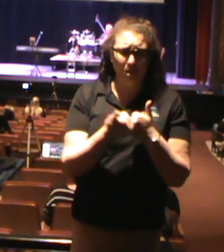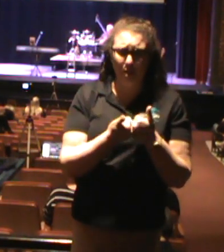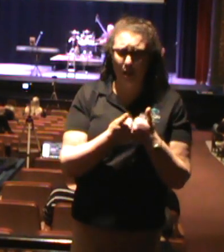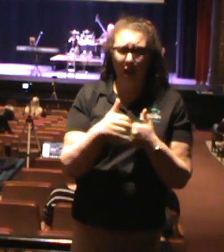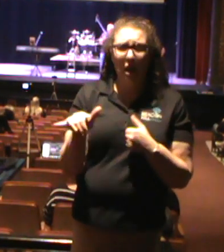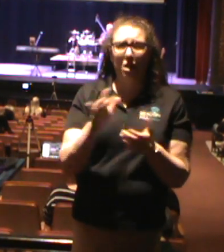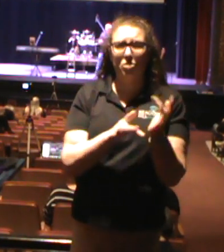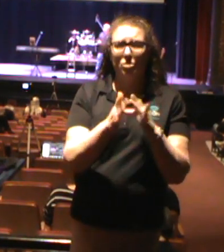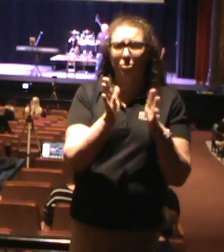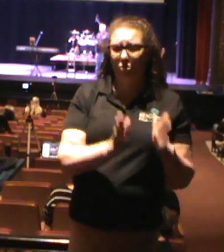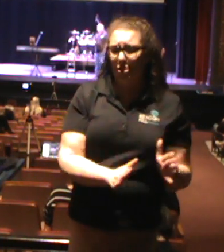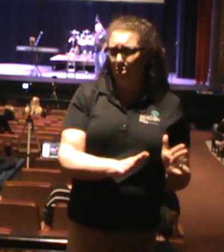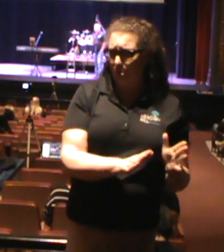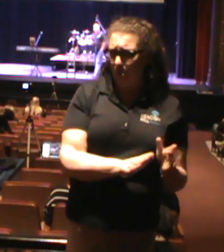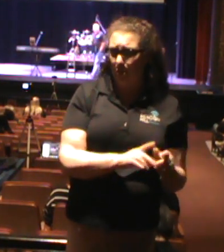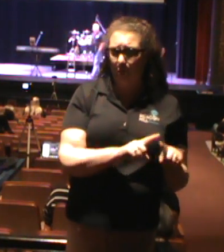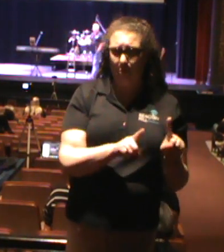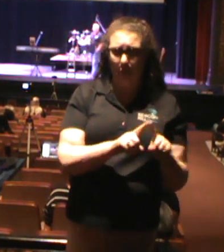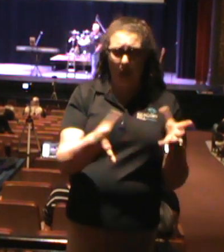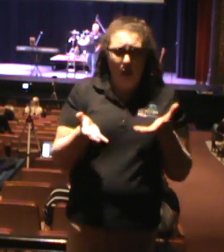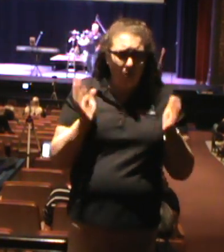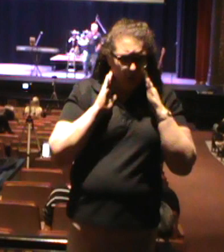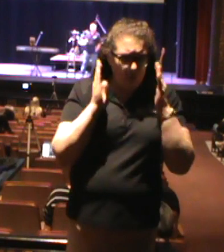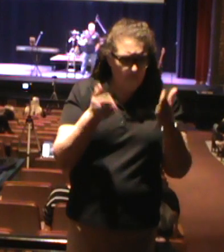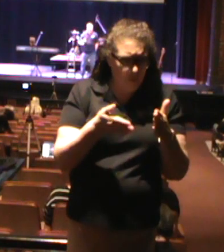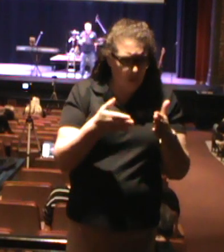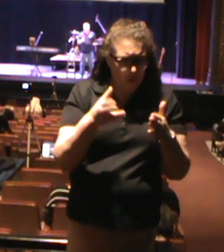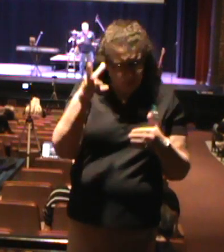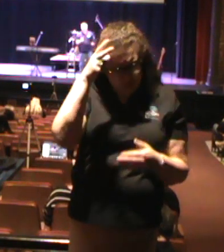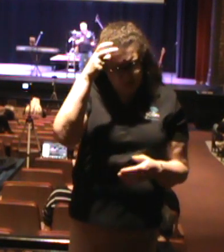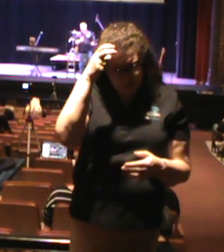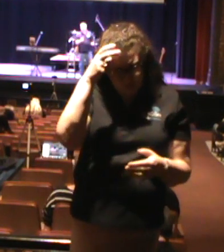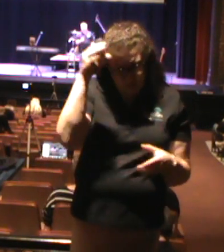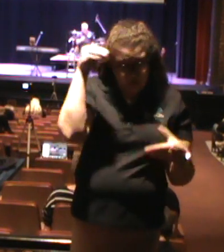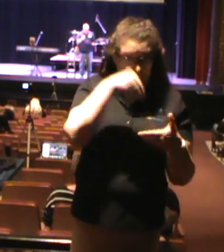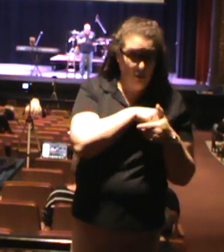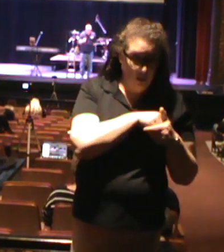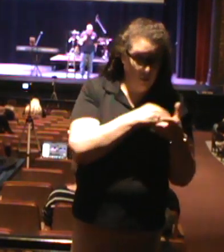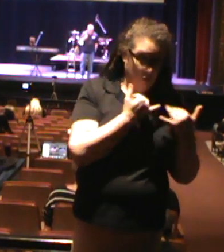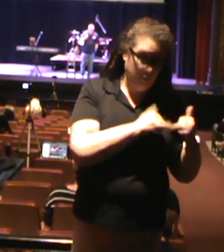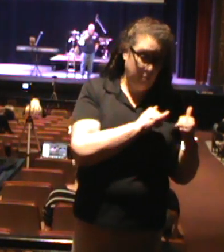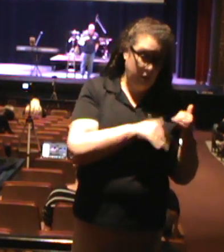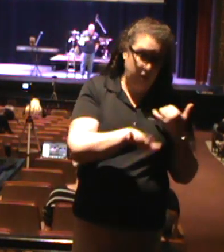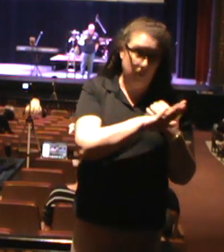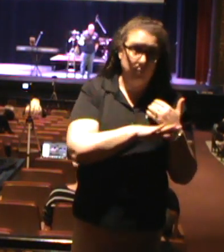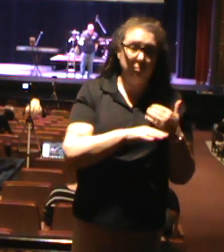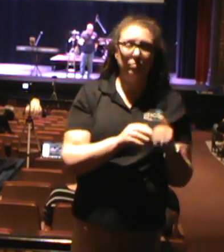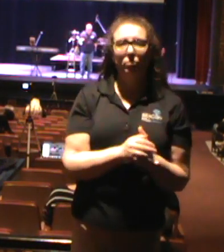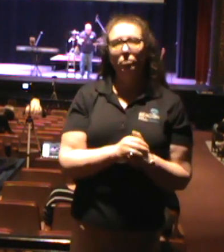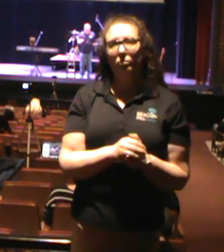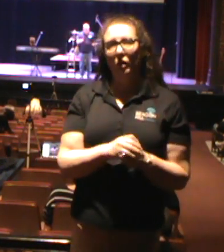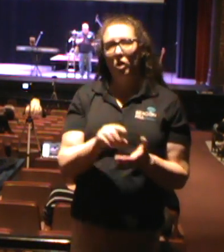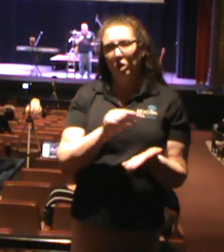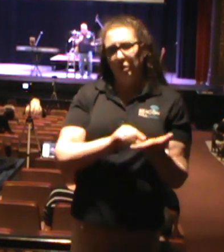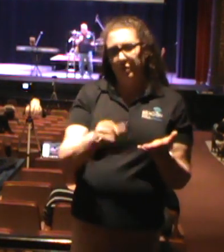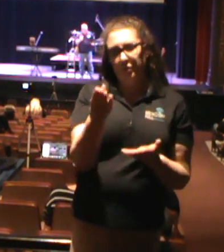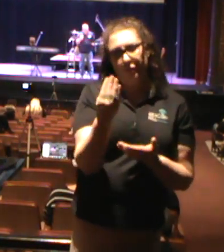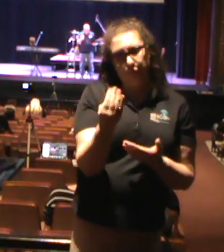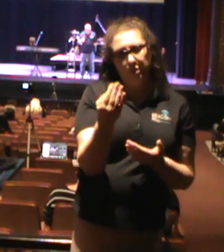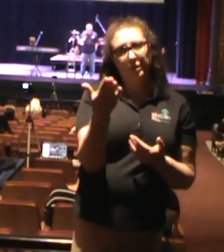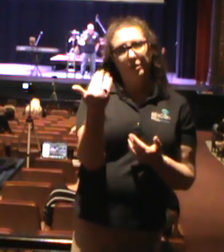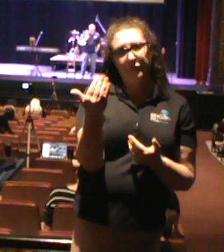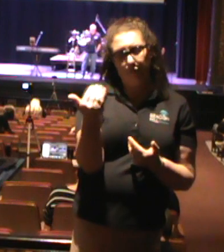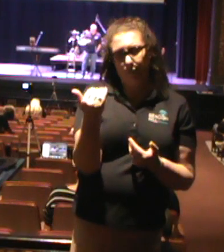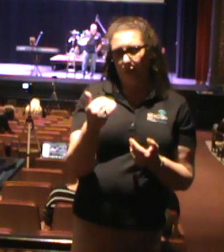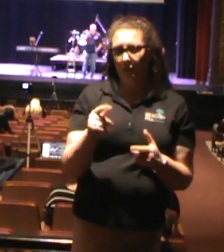But I want to turn my attention to Satan's indoor playground this morning. I want to talk to you in verses 14 and 15 about his